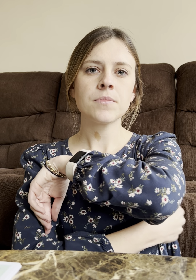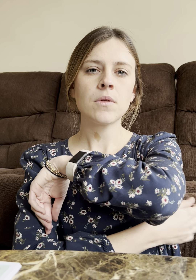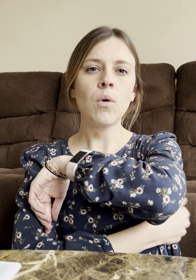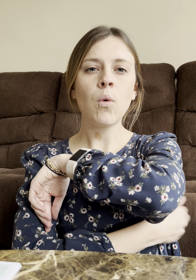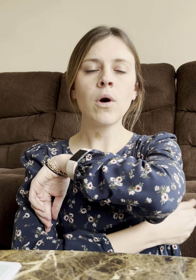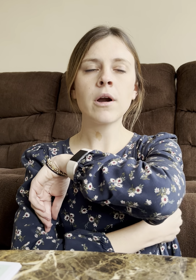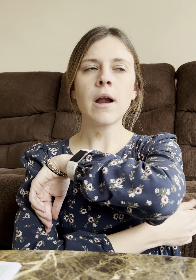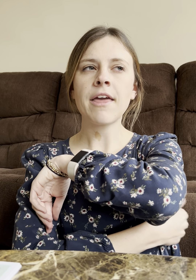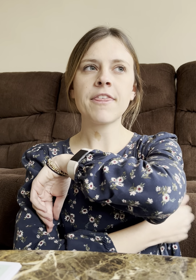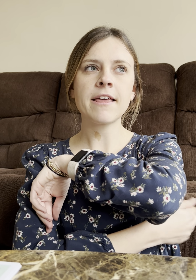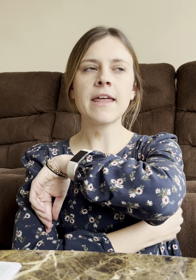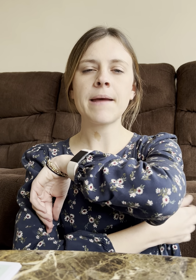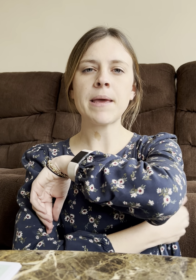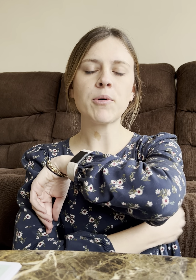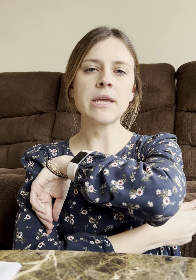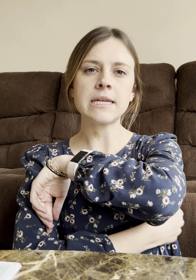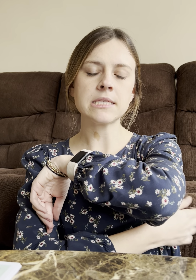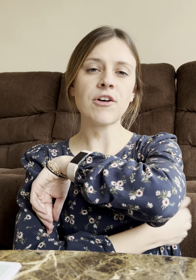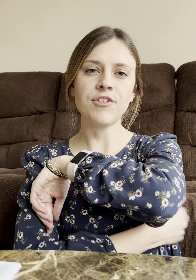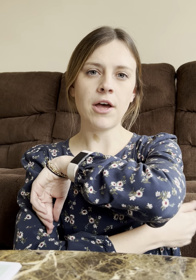Or I think that I'm able to get stuff done.